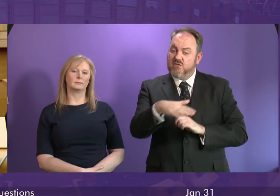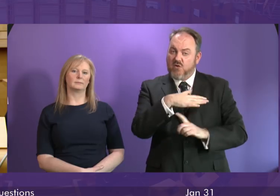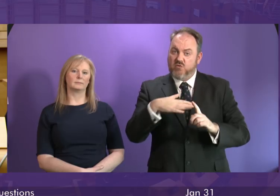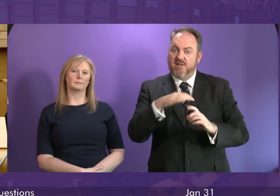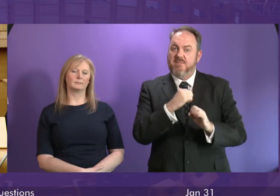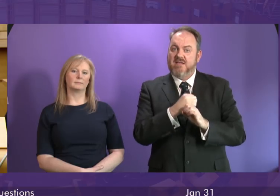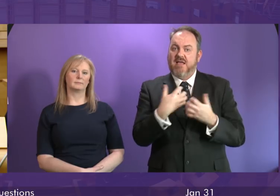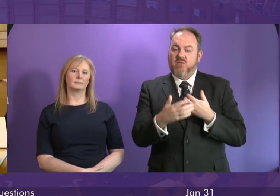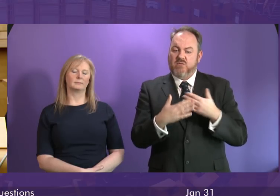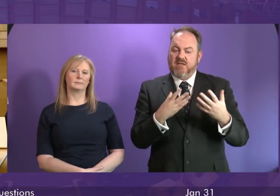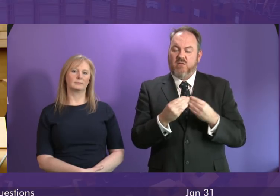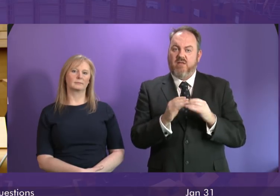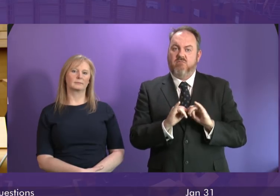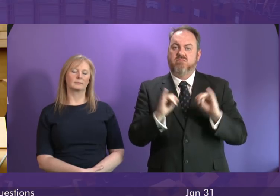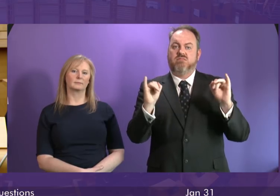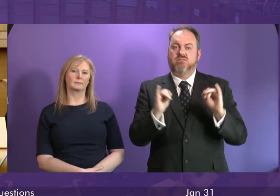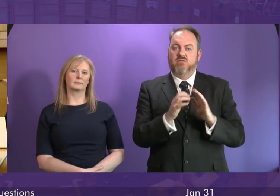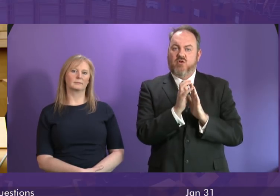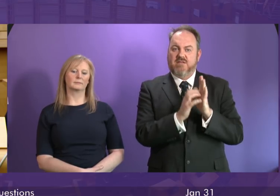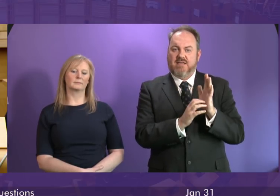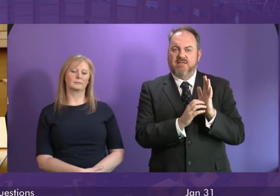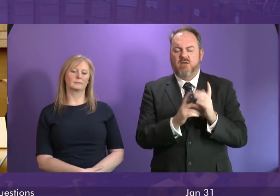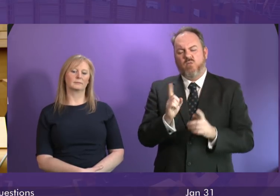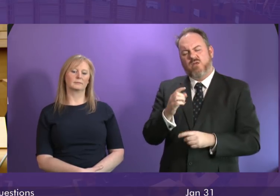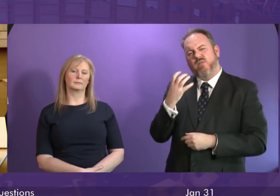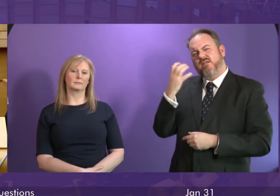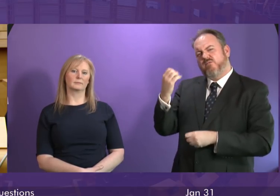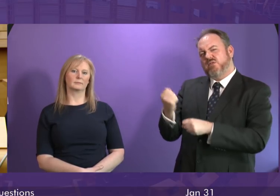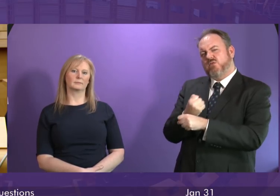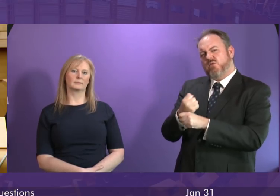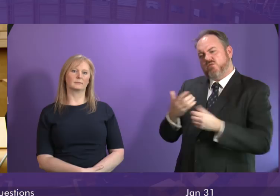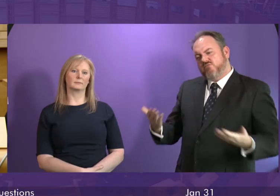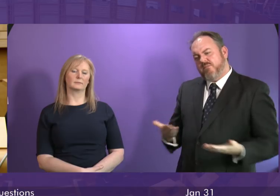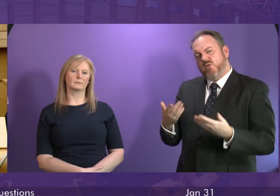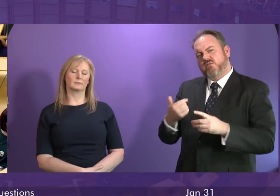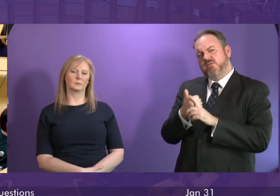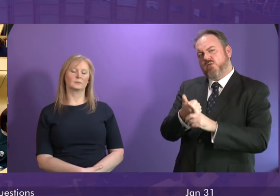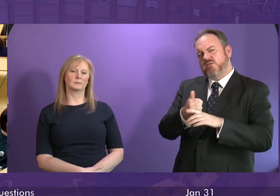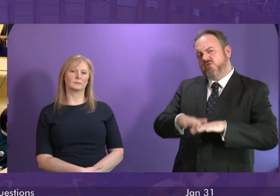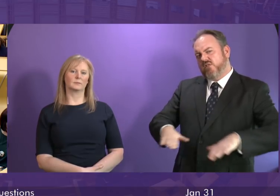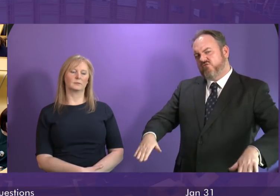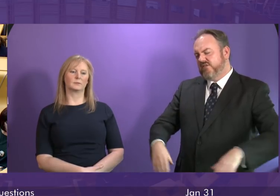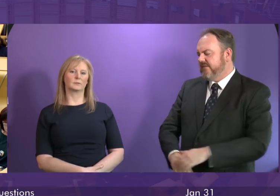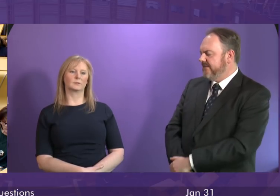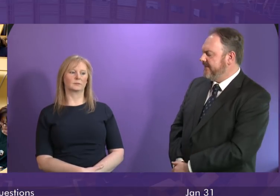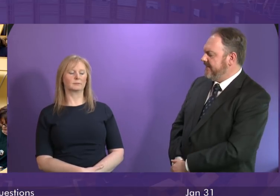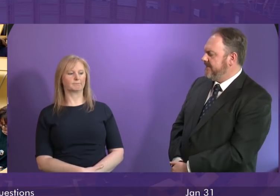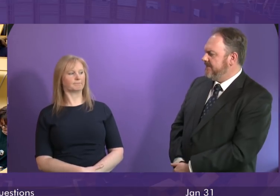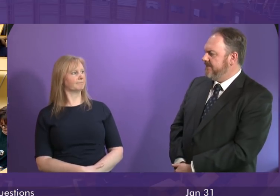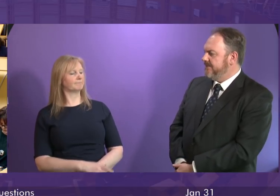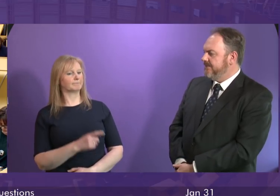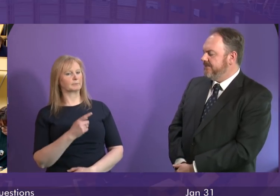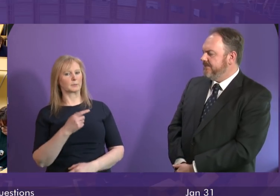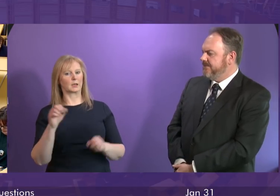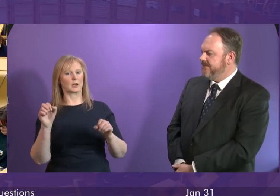problems arise and with that in mind can she also tell me what action the Scottish government will take to promote this approach first minister well I think I